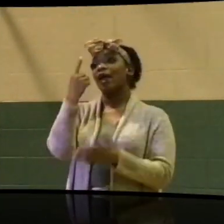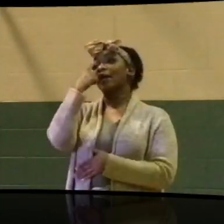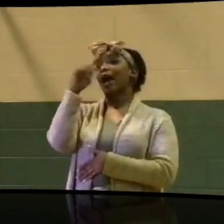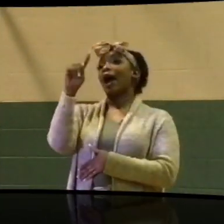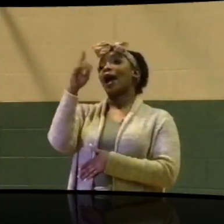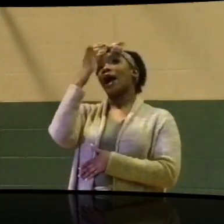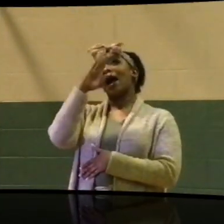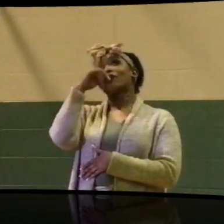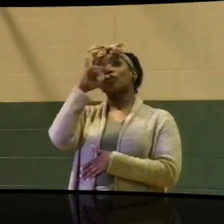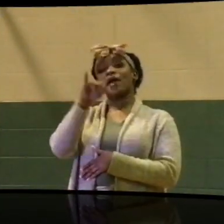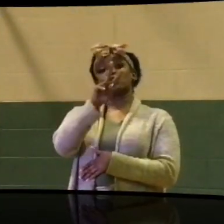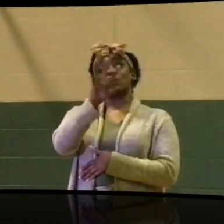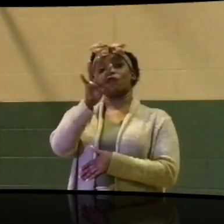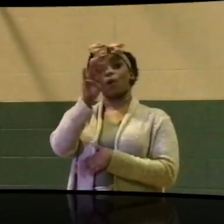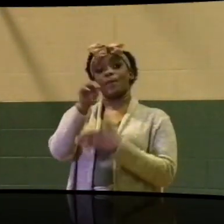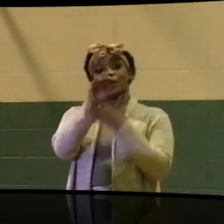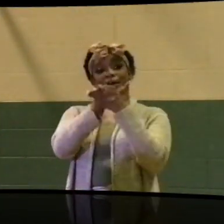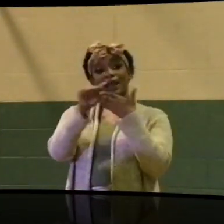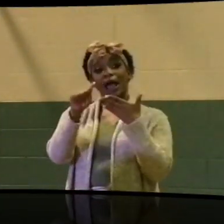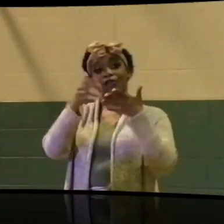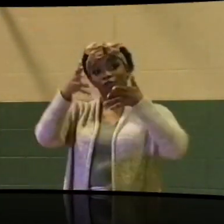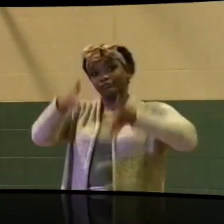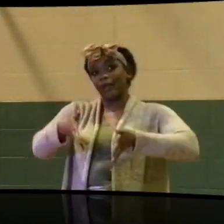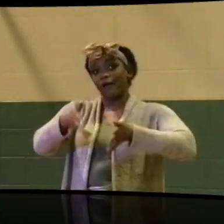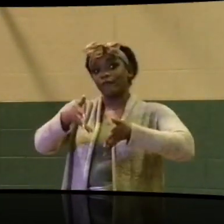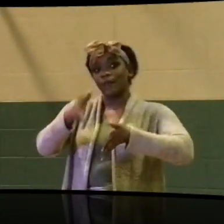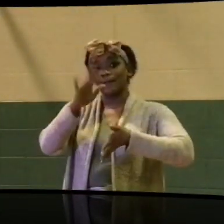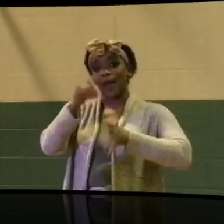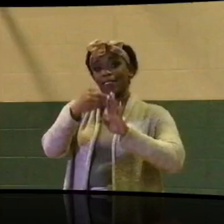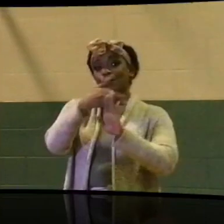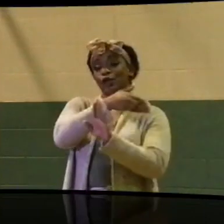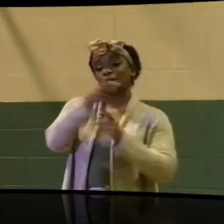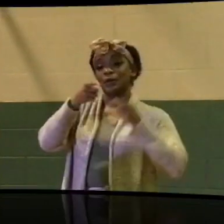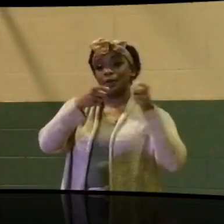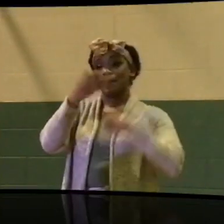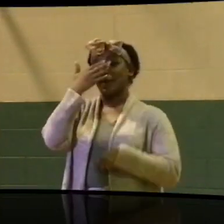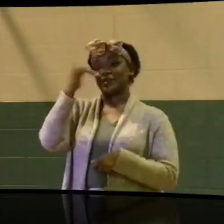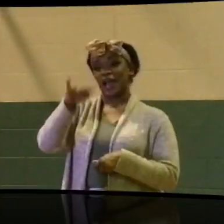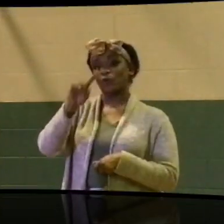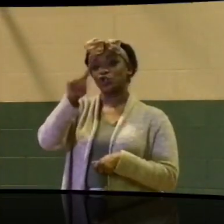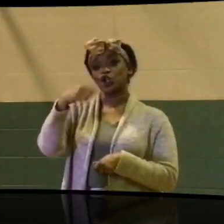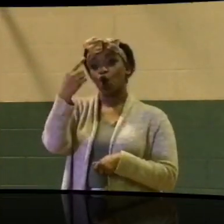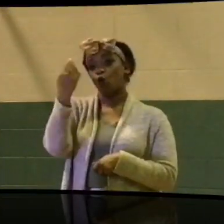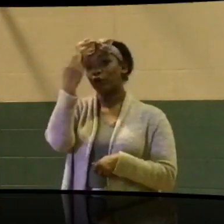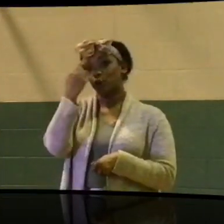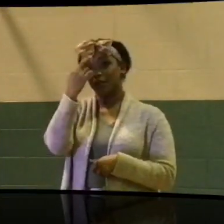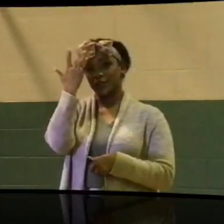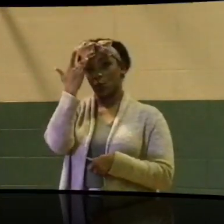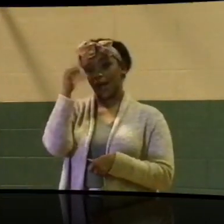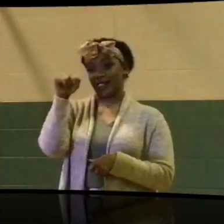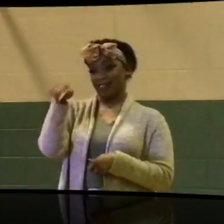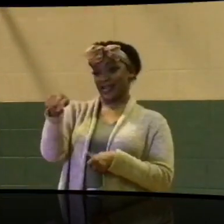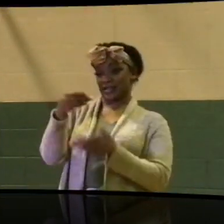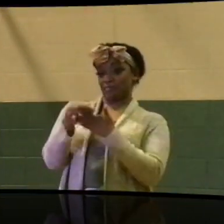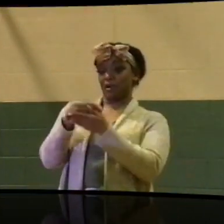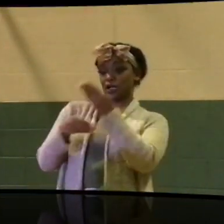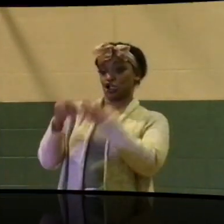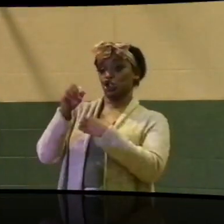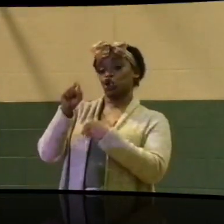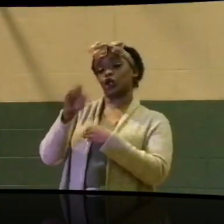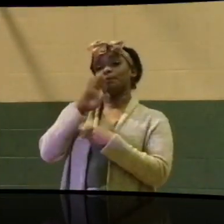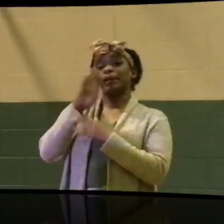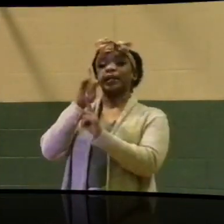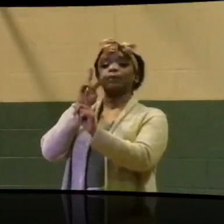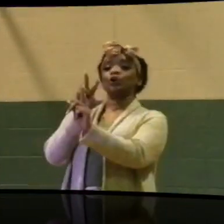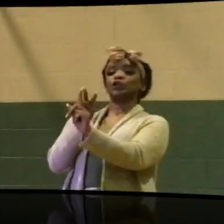balance that was left by the previous administration because it was the only reason why this budget can be perceived to be balanced.